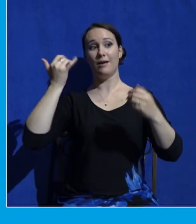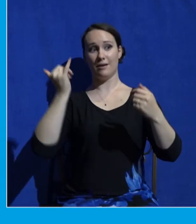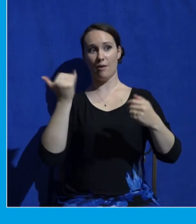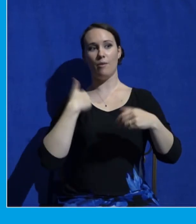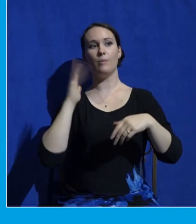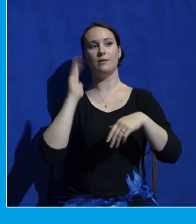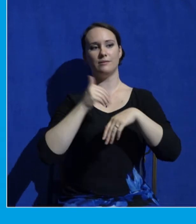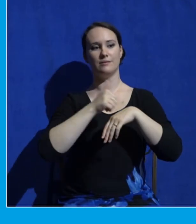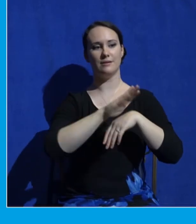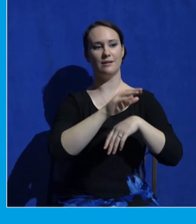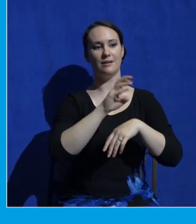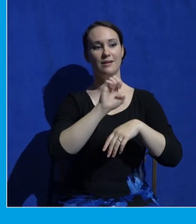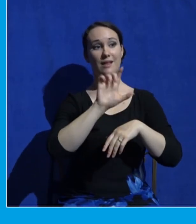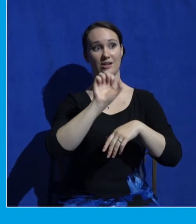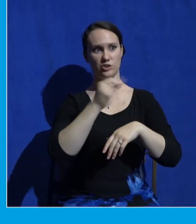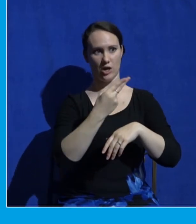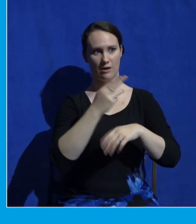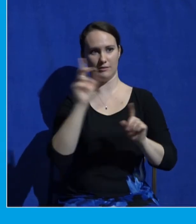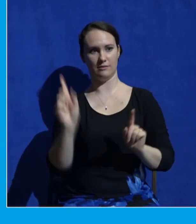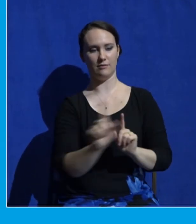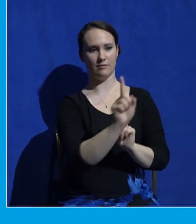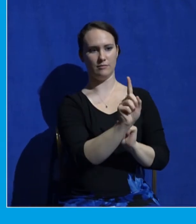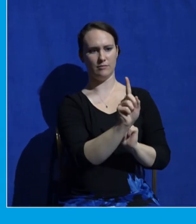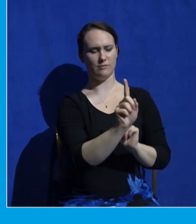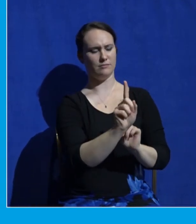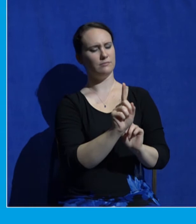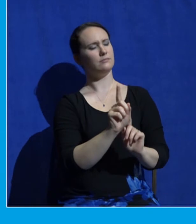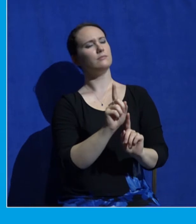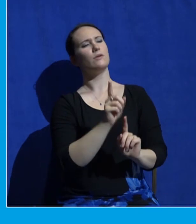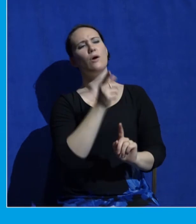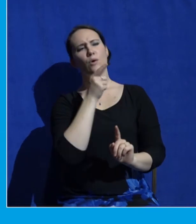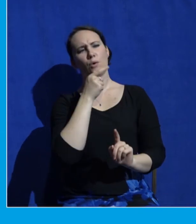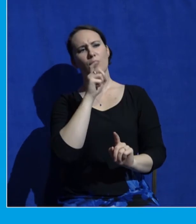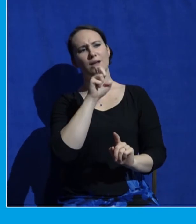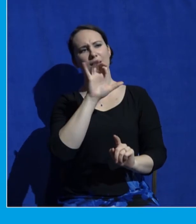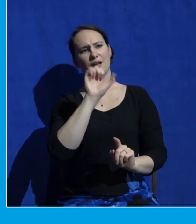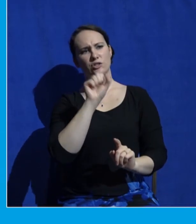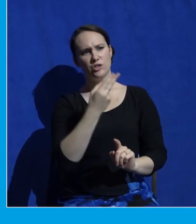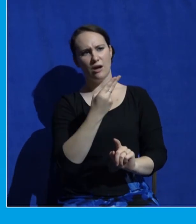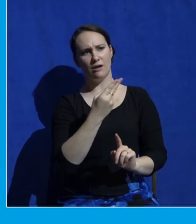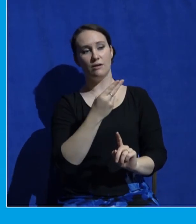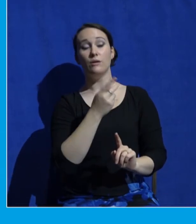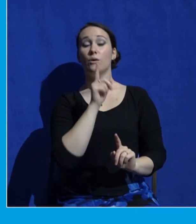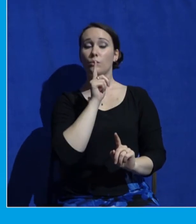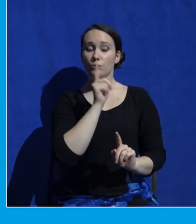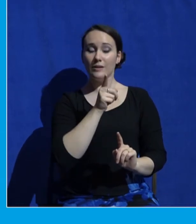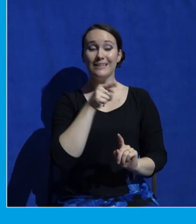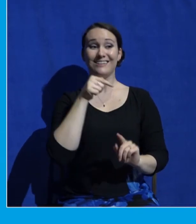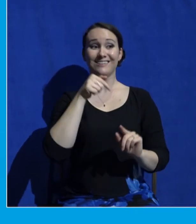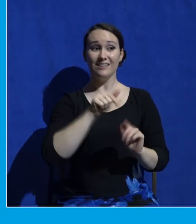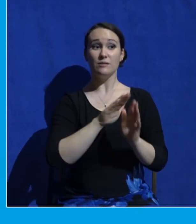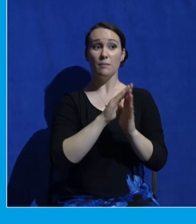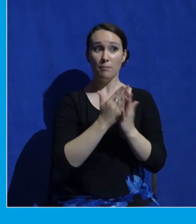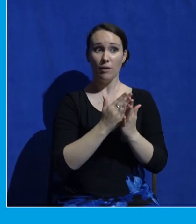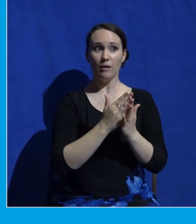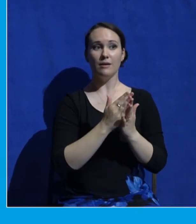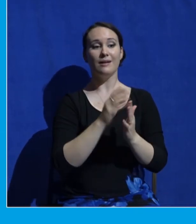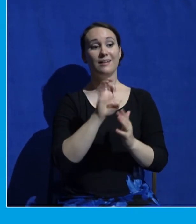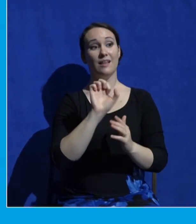know that Elijah there is a reference to John the Baptist because Matthew chapter 17 in Matthew's account of this story, we see this dialogue. Jesus